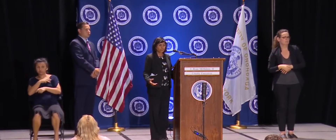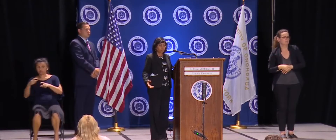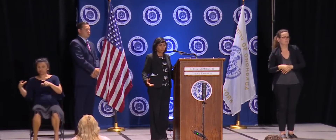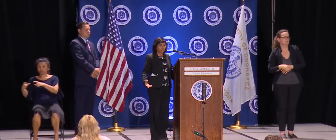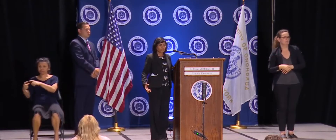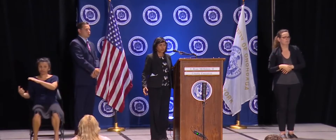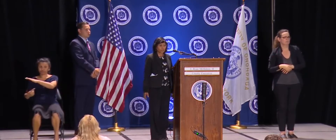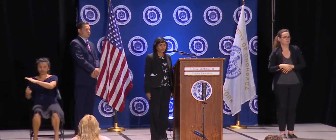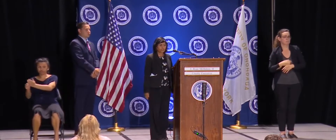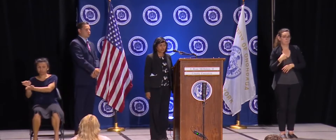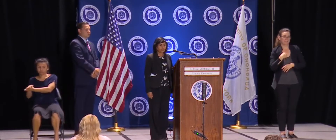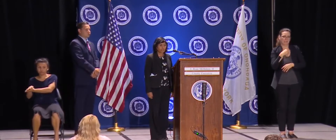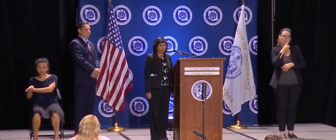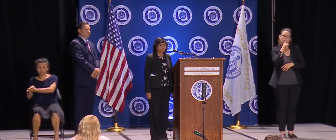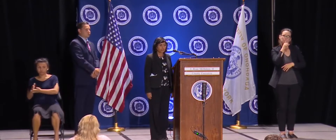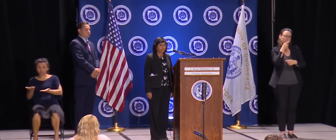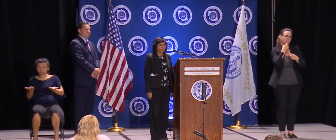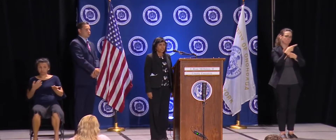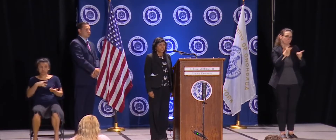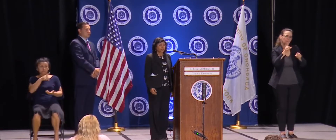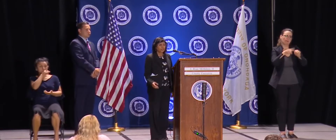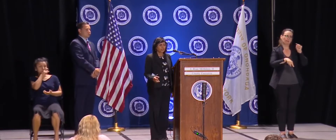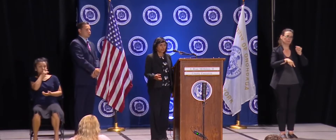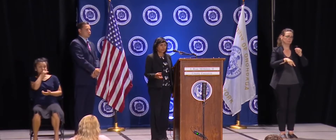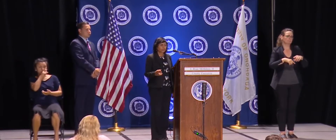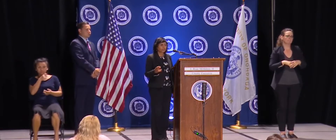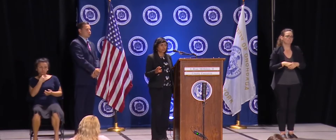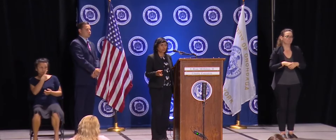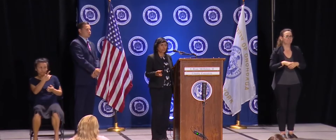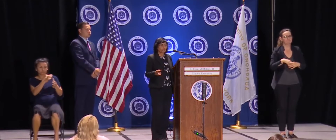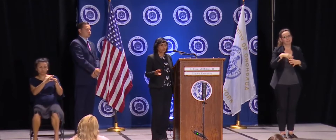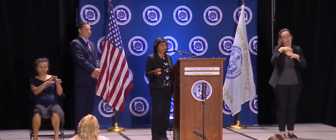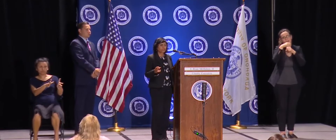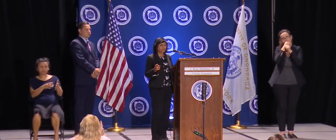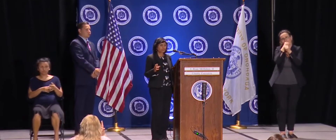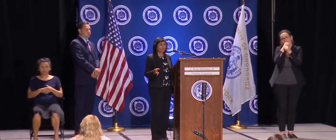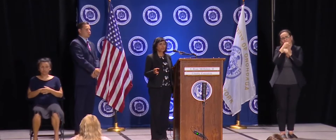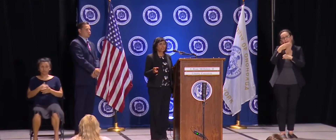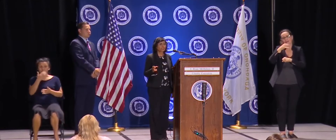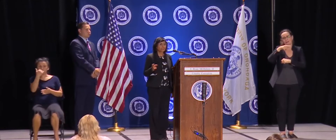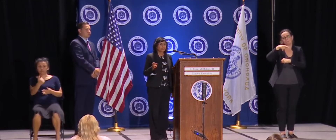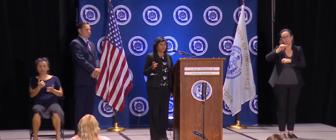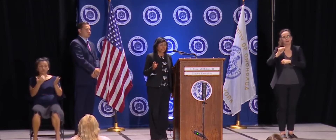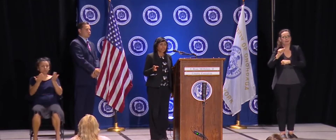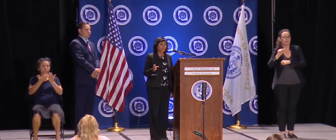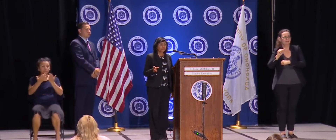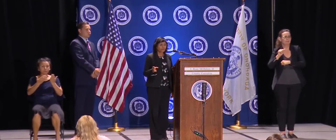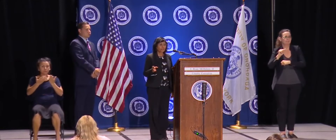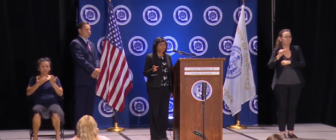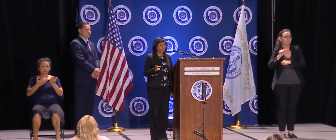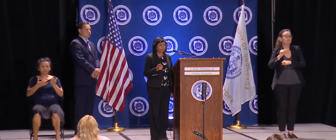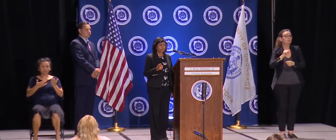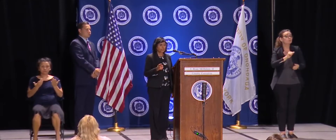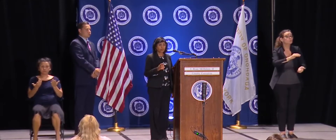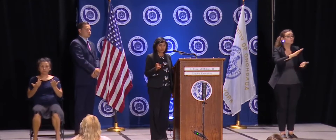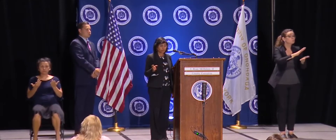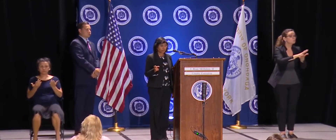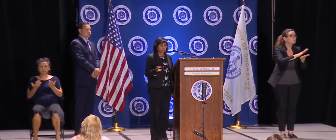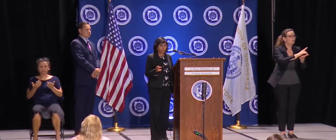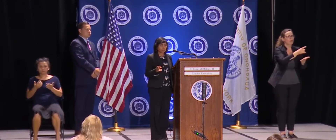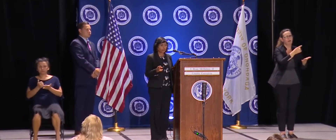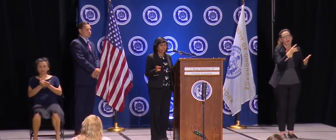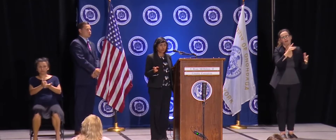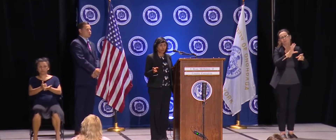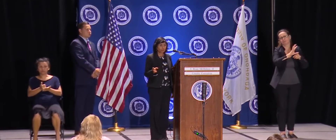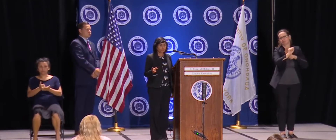not disclose any specific information, uh, because the school has been extremely very helpful. They, they, both